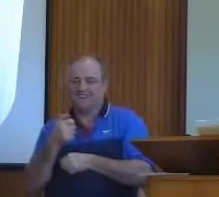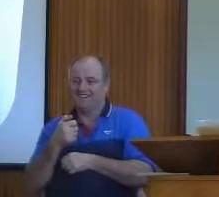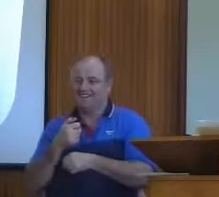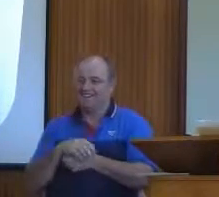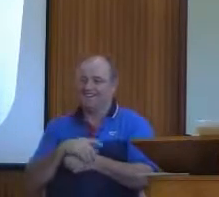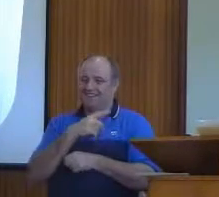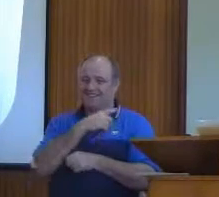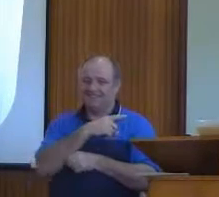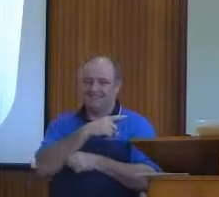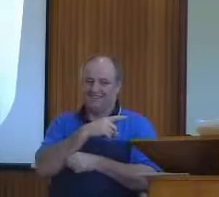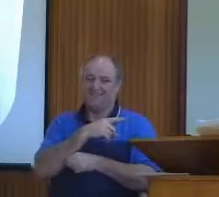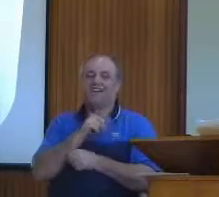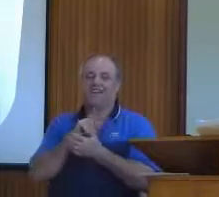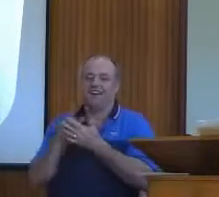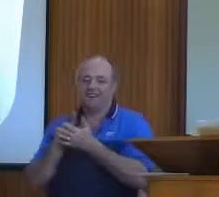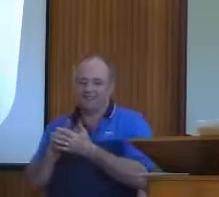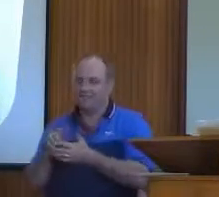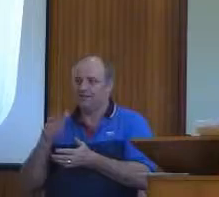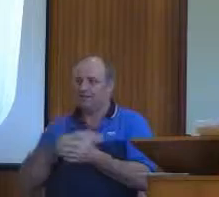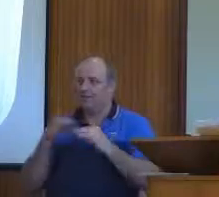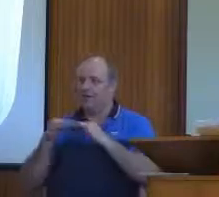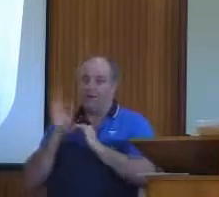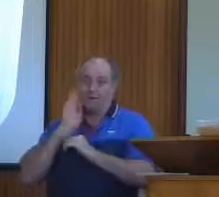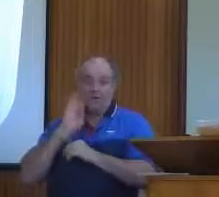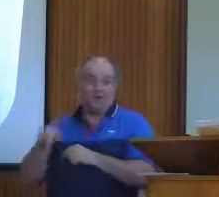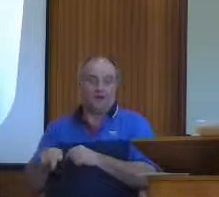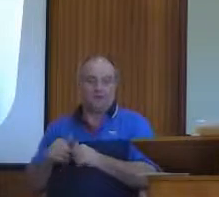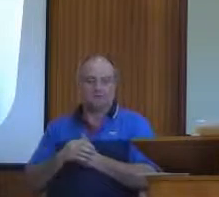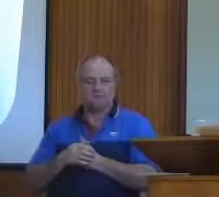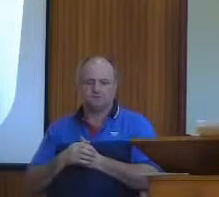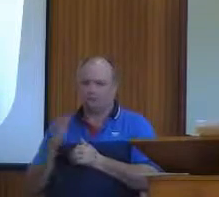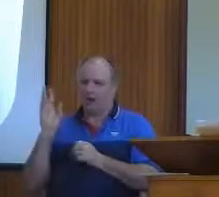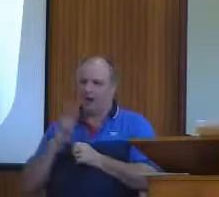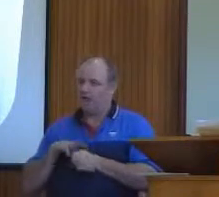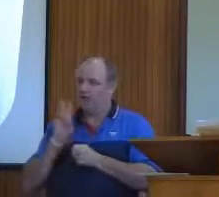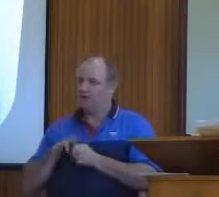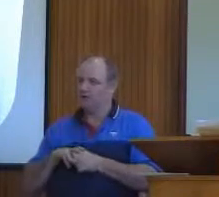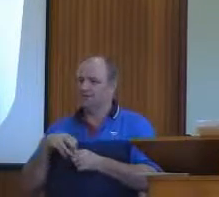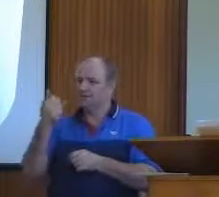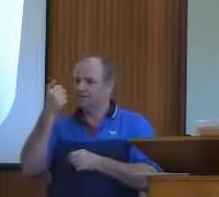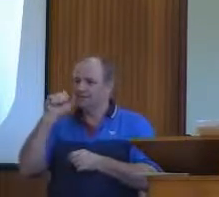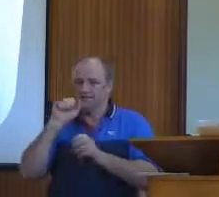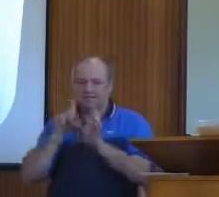And my wife too. 46. That's coming up to 60 years ago. The mind boggles.